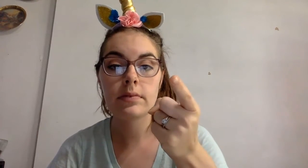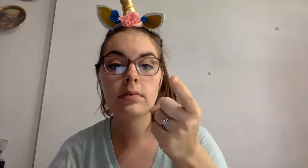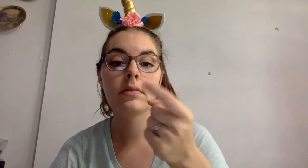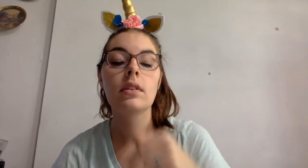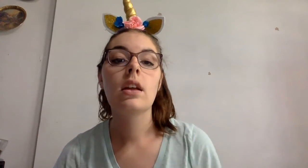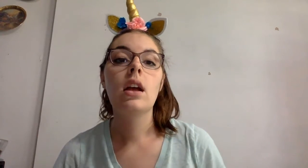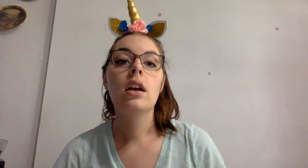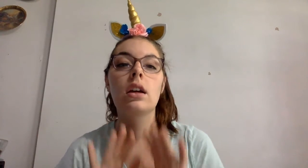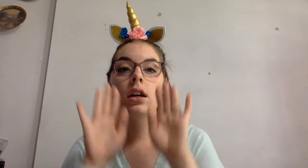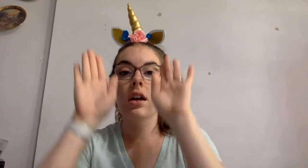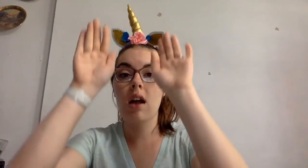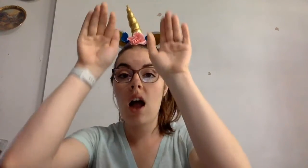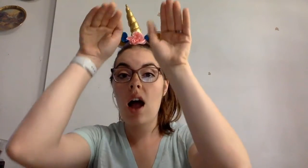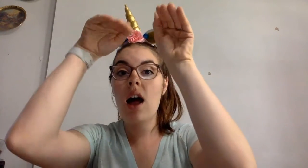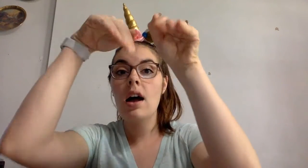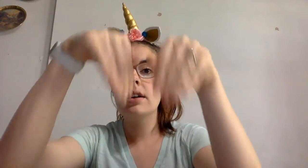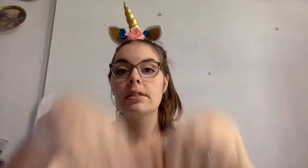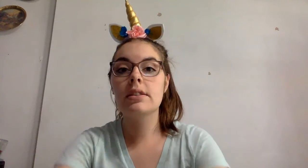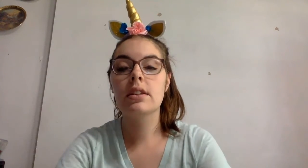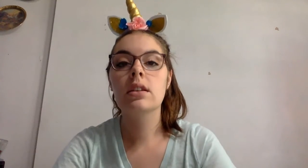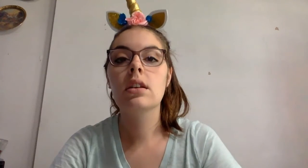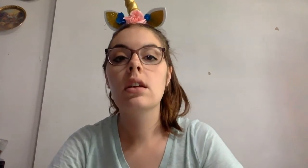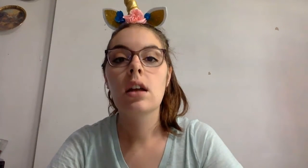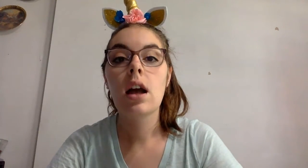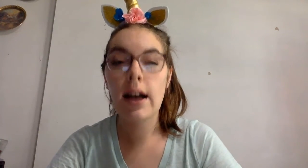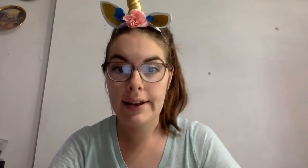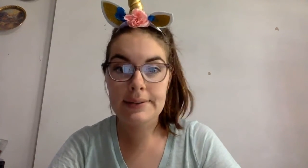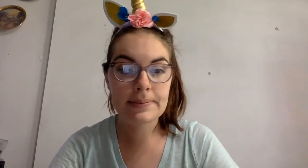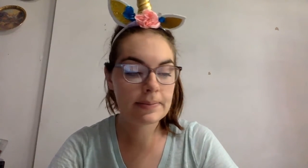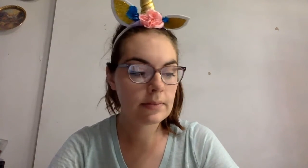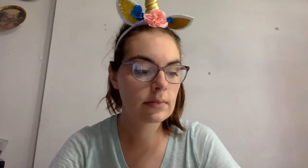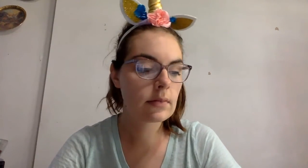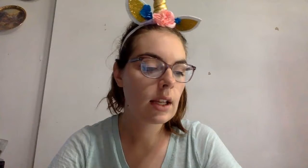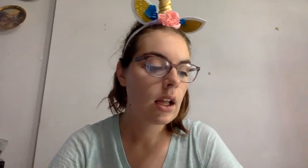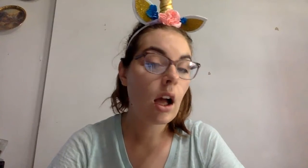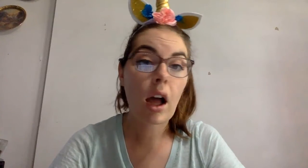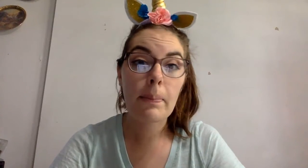C-e-t. E. Hop.